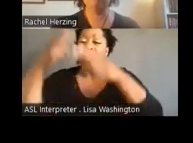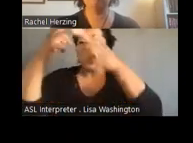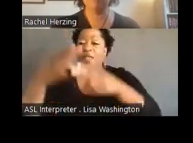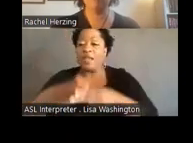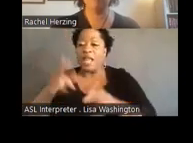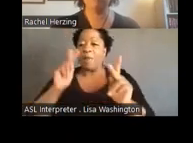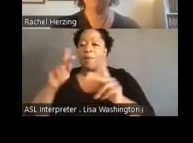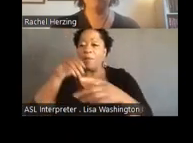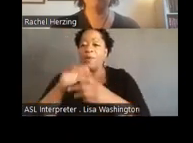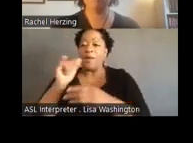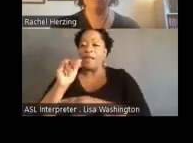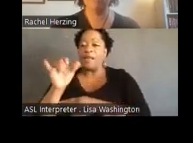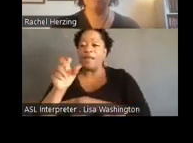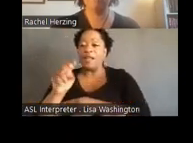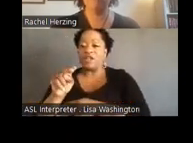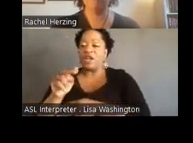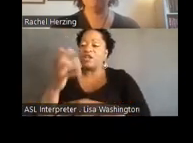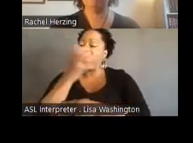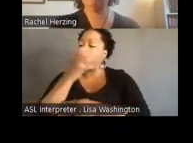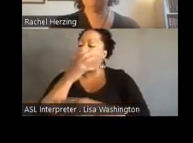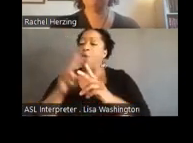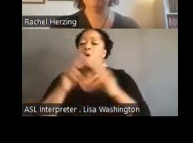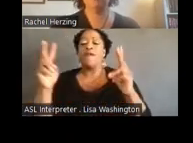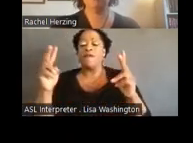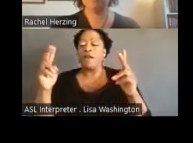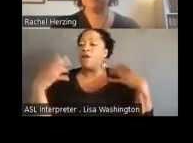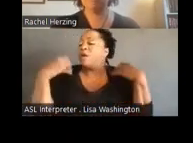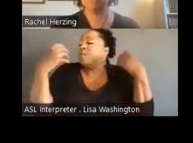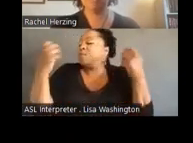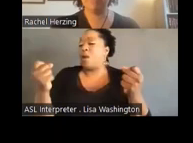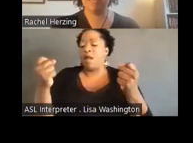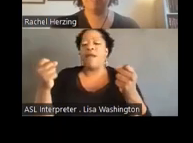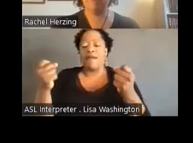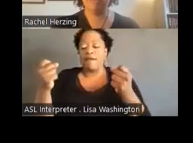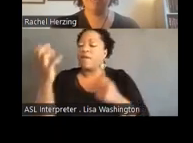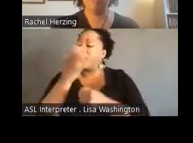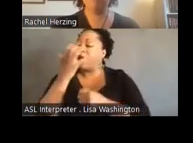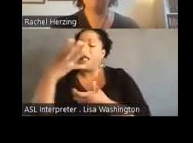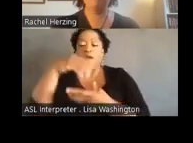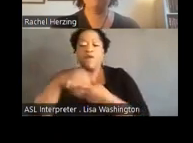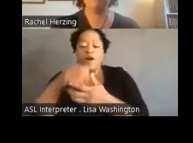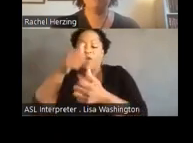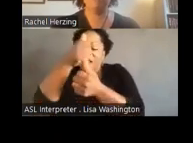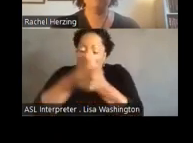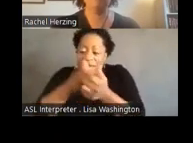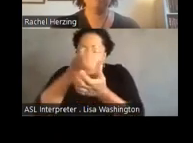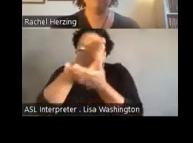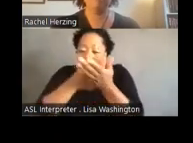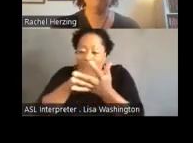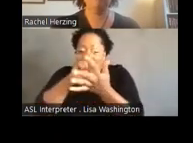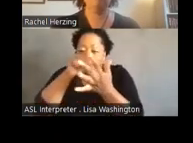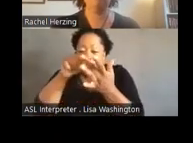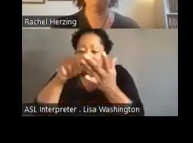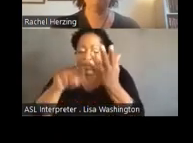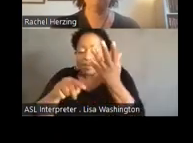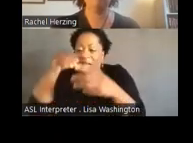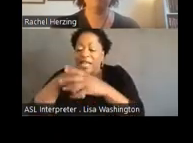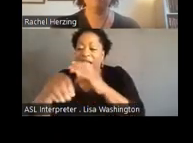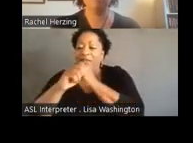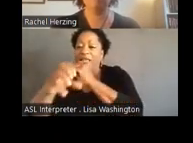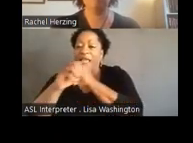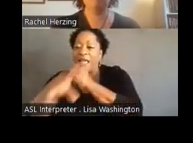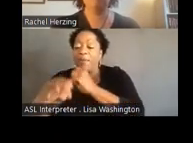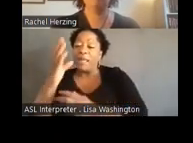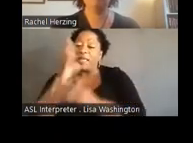the injunction played in the campaign. They were involved in all aspects of the campaign, but as I noted, some number of them were also